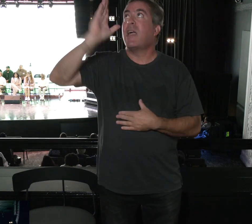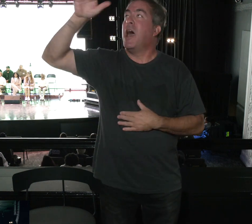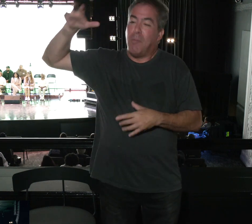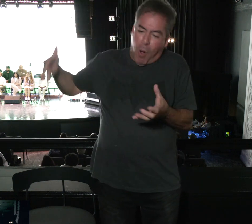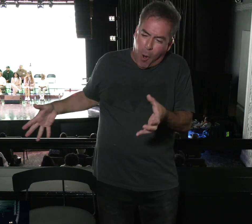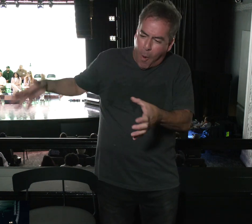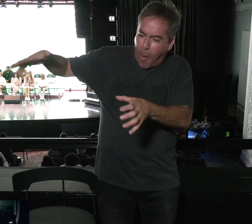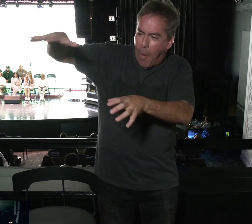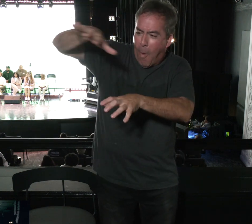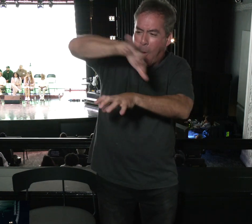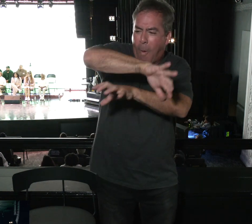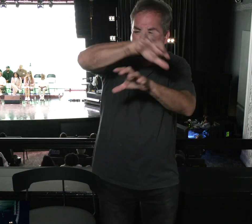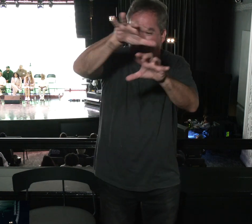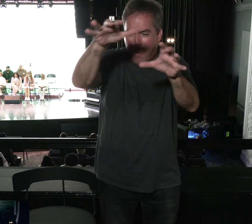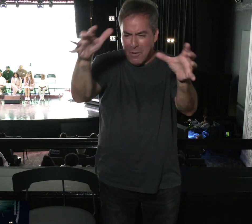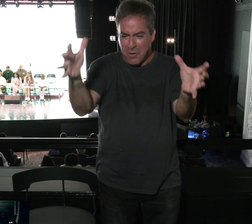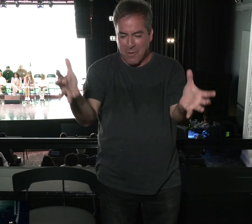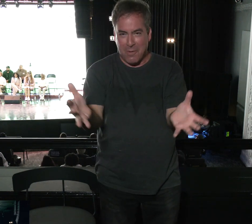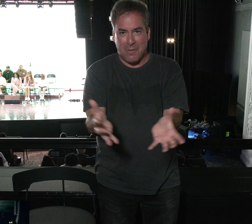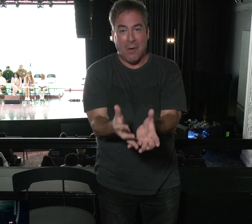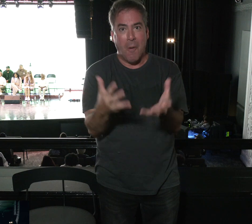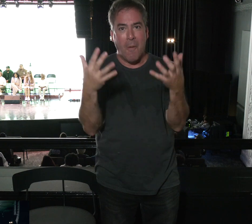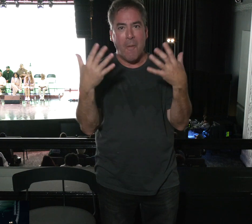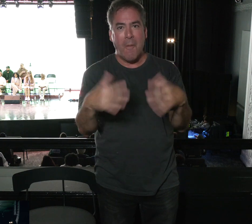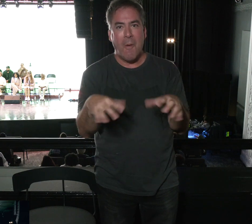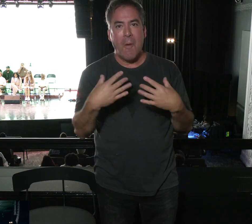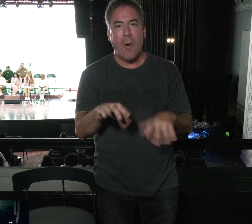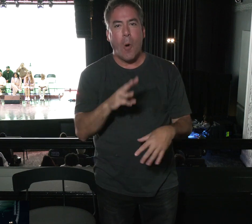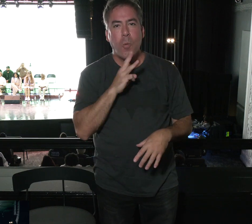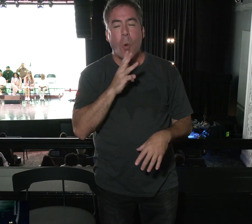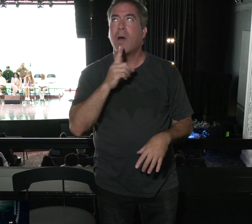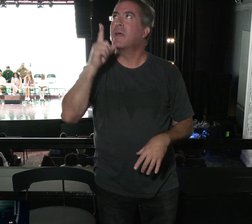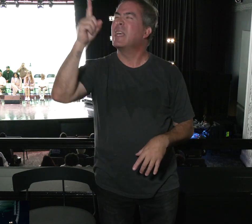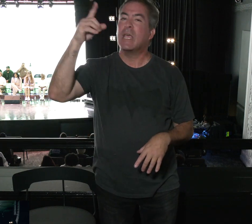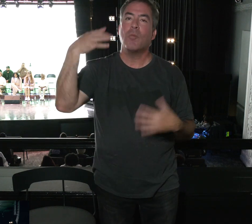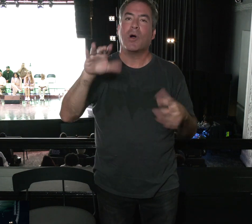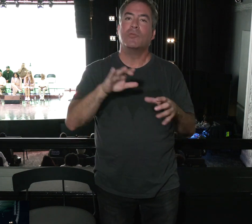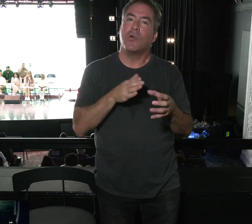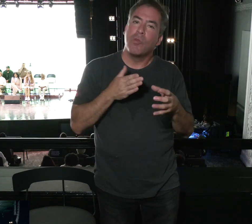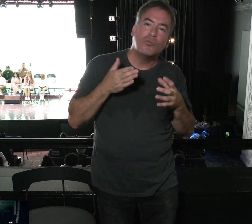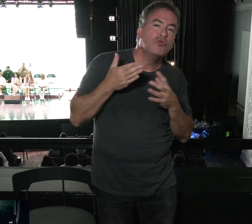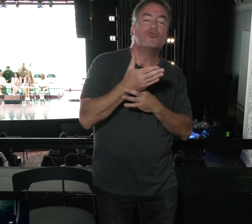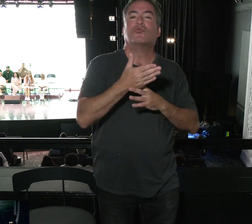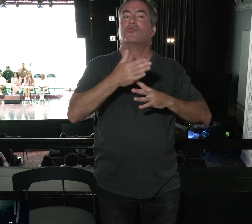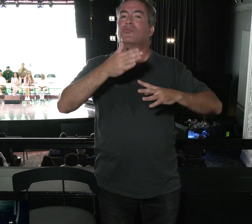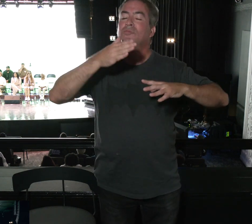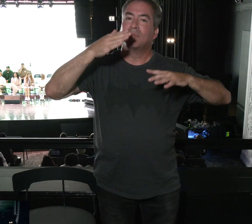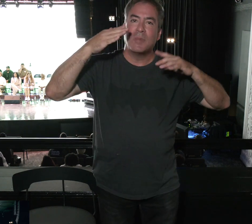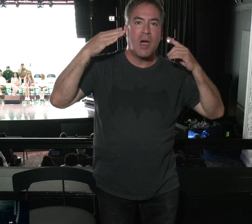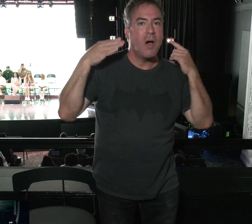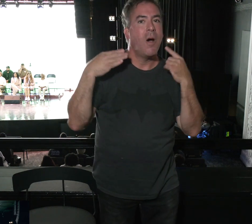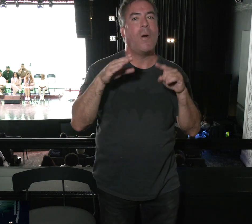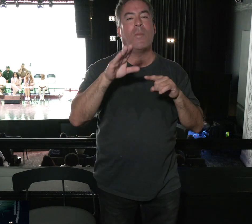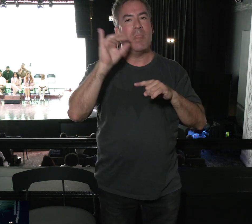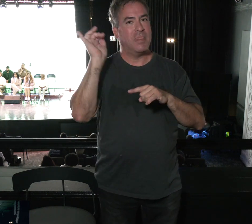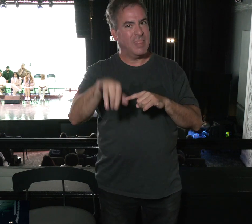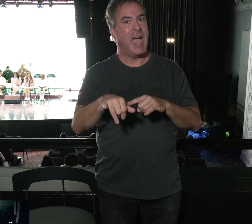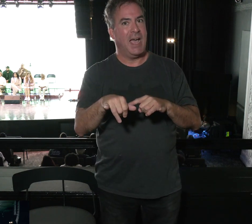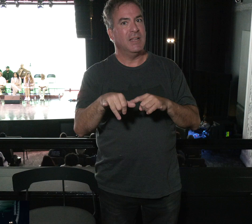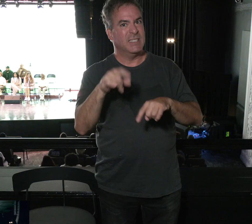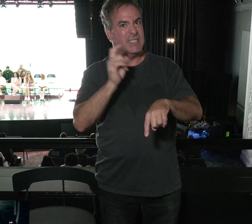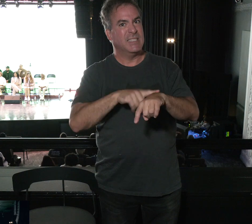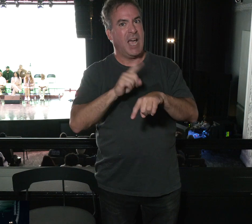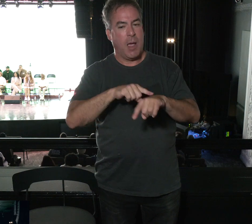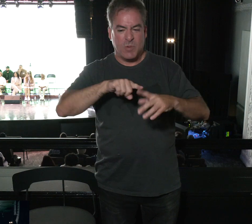hovering over the face of the waters. He was all throughout the Old Testament. The Spirit came upon certain judges